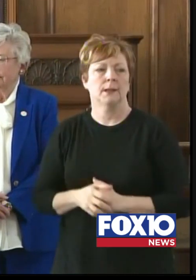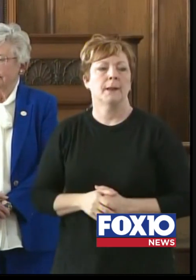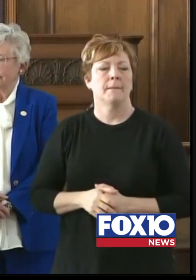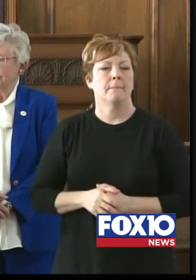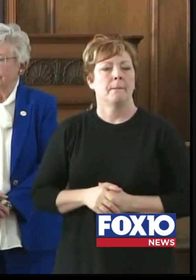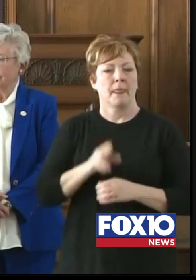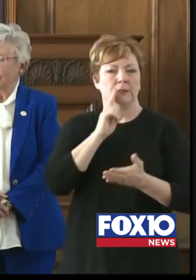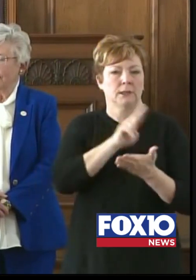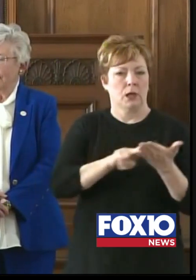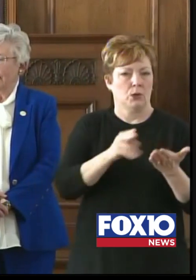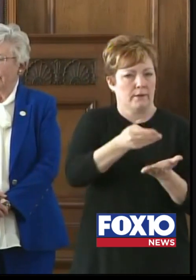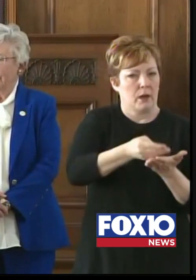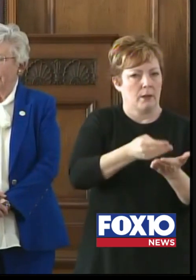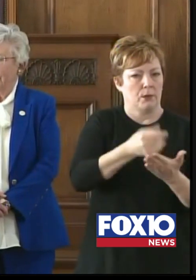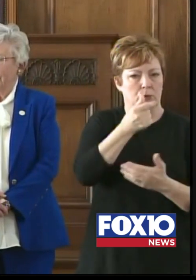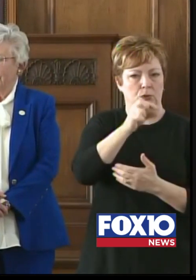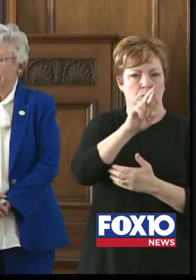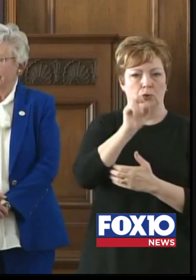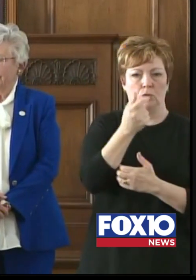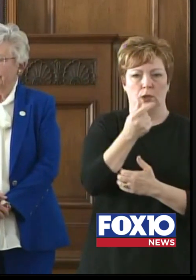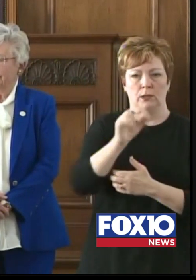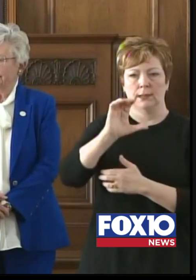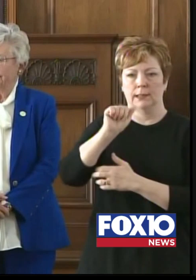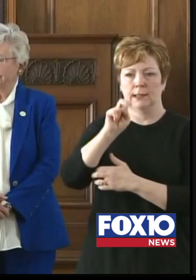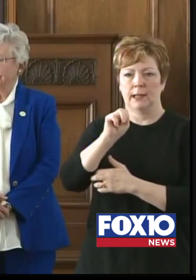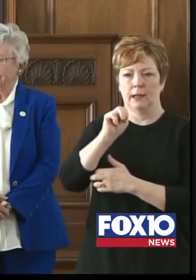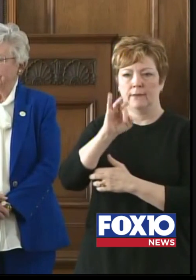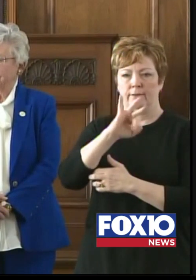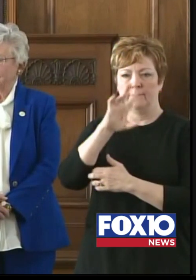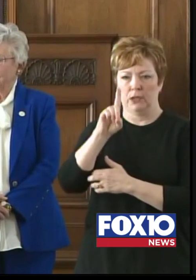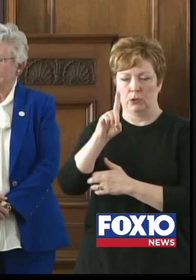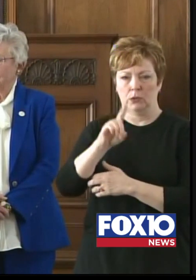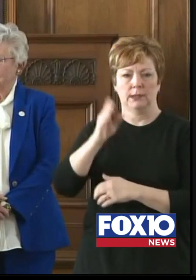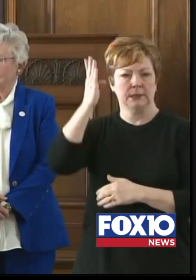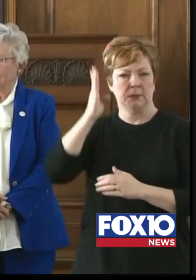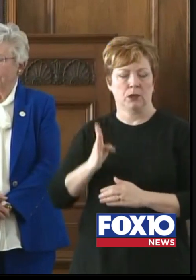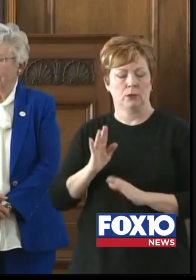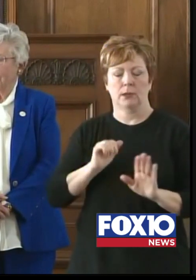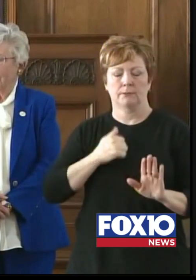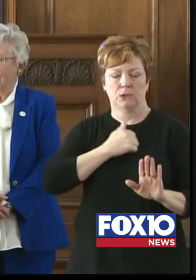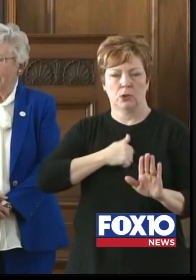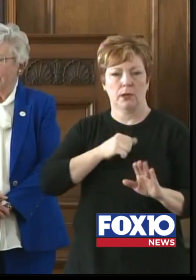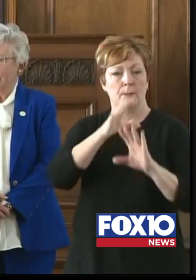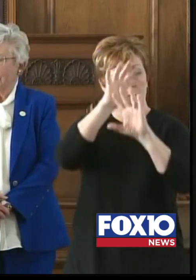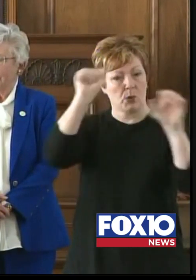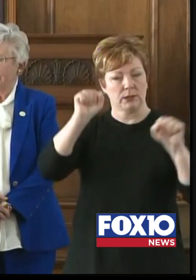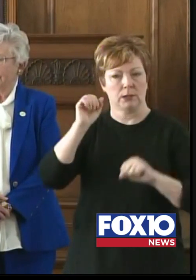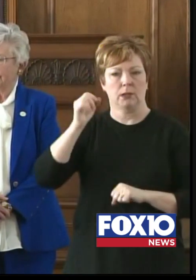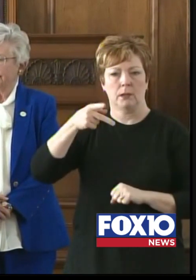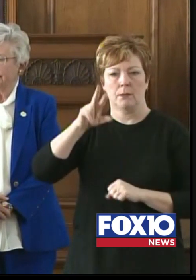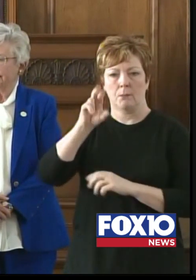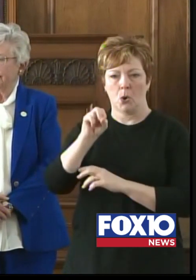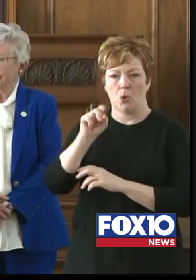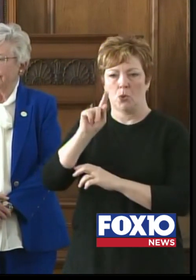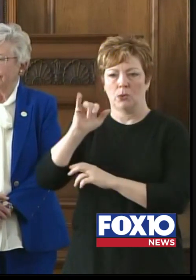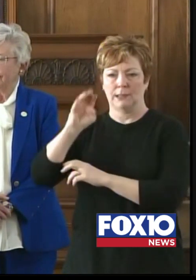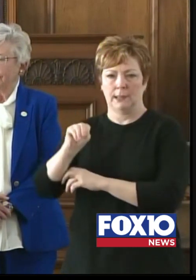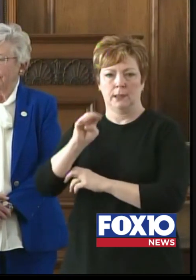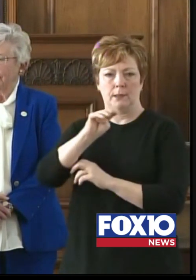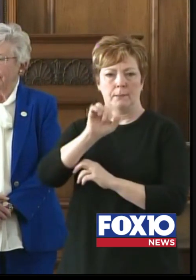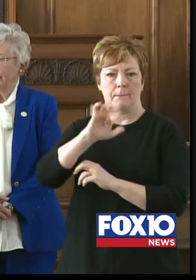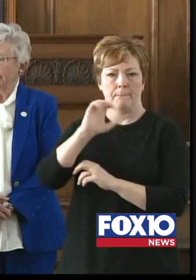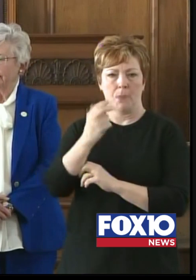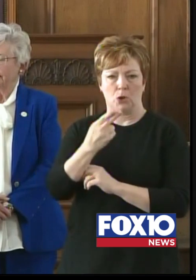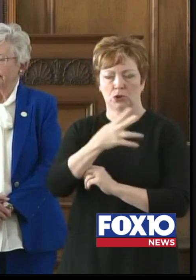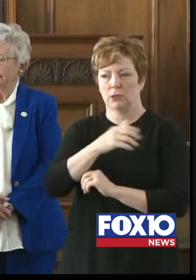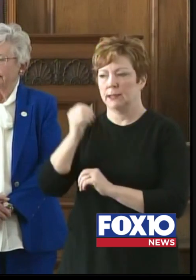Secretary of Commerce, Greg Canfield, Speaker Pro Tem, I'm sorry, President Pro Tem Marsh, and Speaker